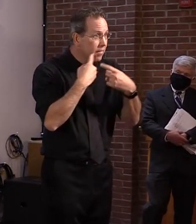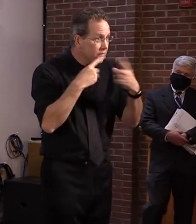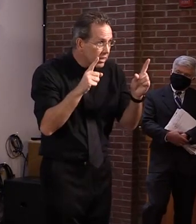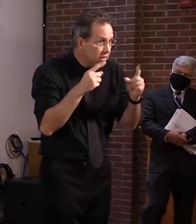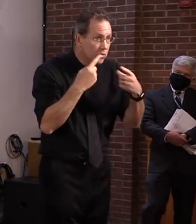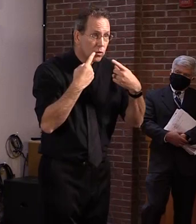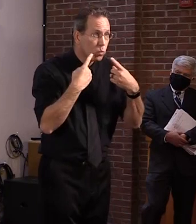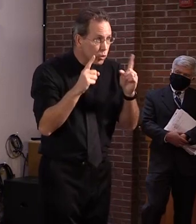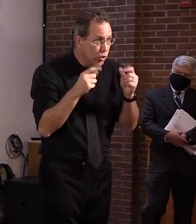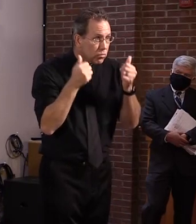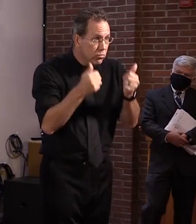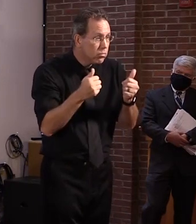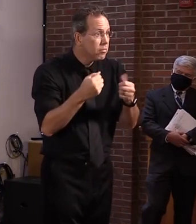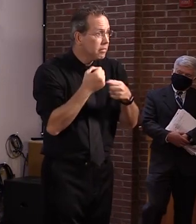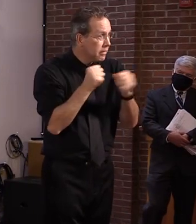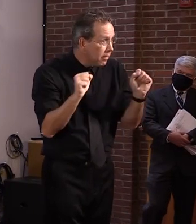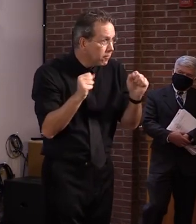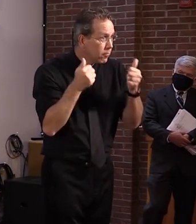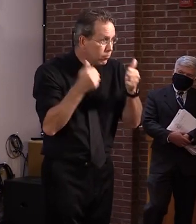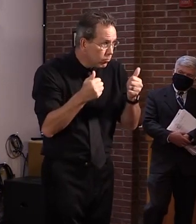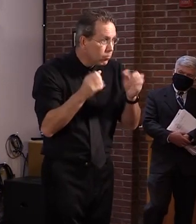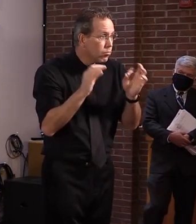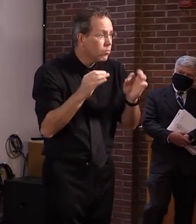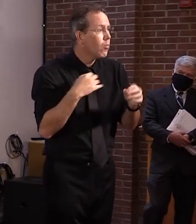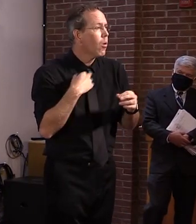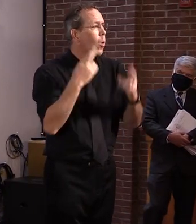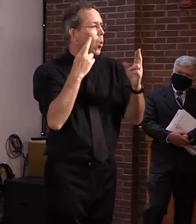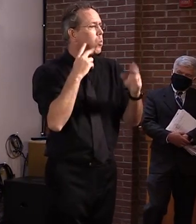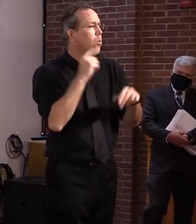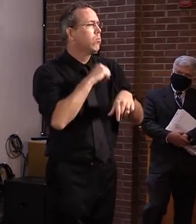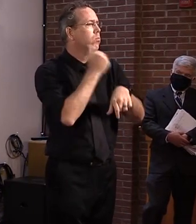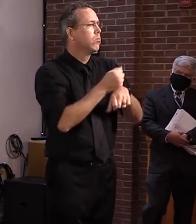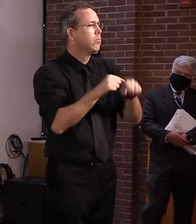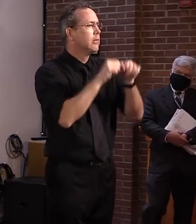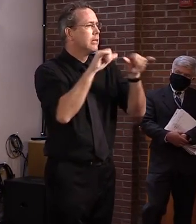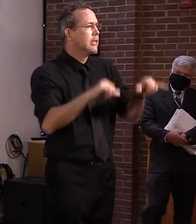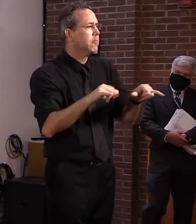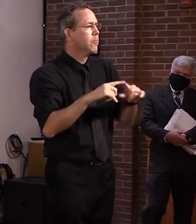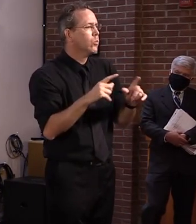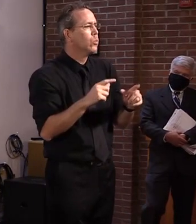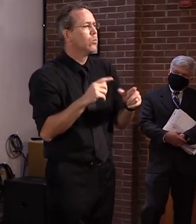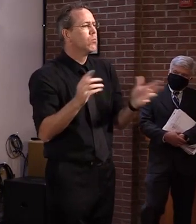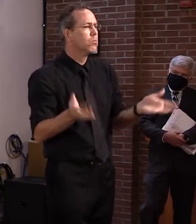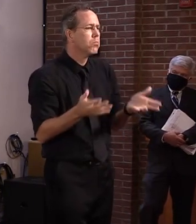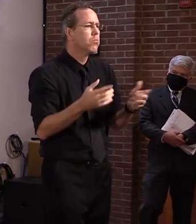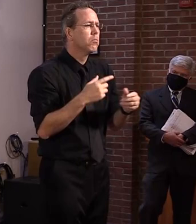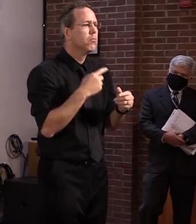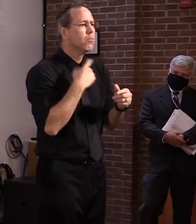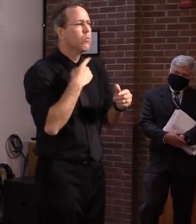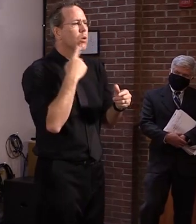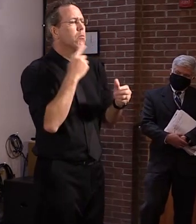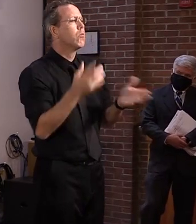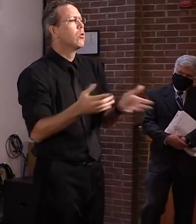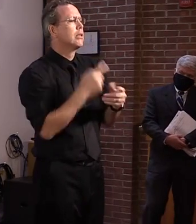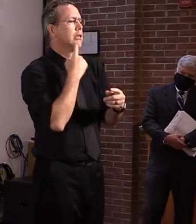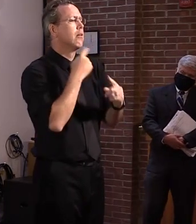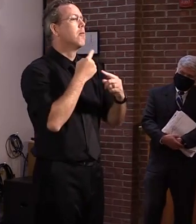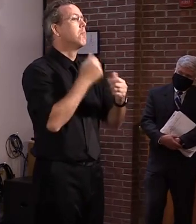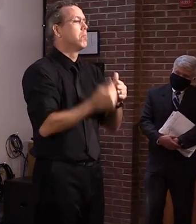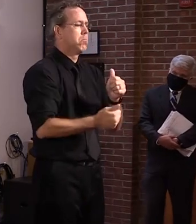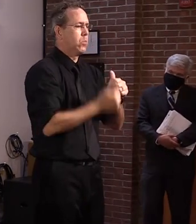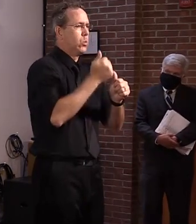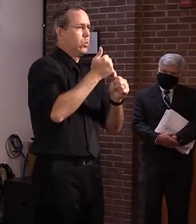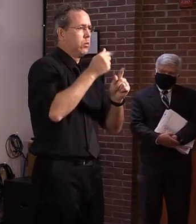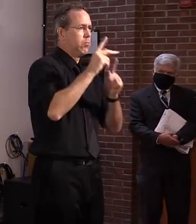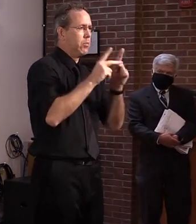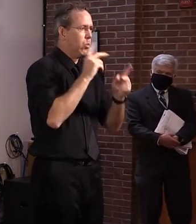most, uh, people, uh, have, uh, the, uh, the vaccine, uh, with some restrictions, no restrictions